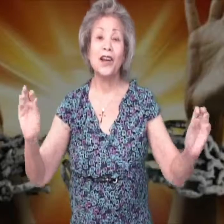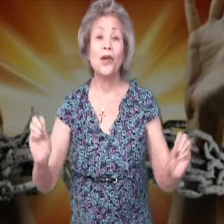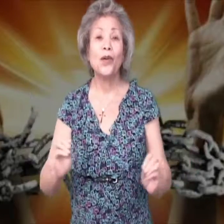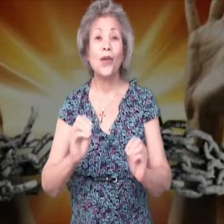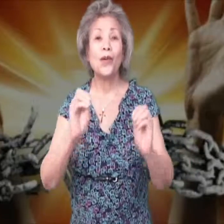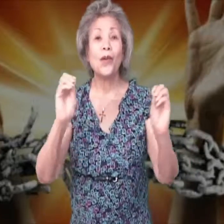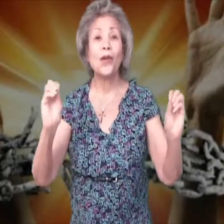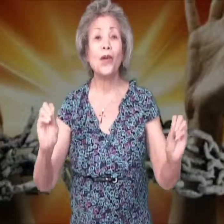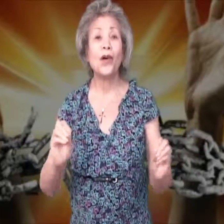oh.